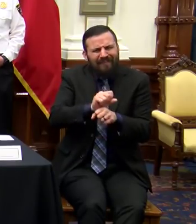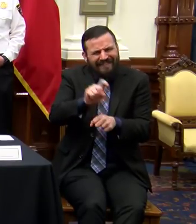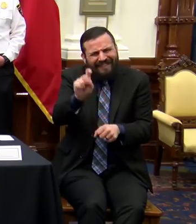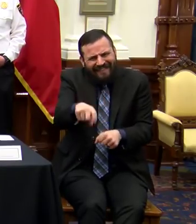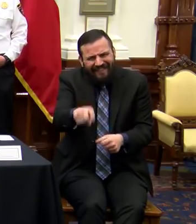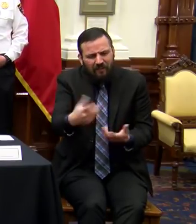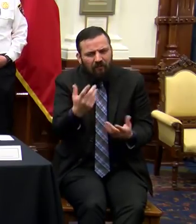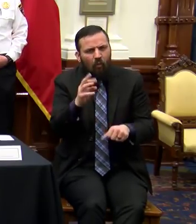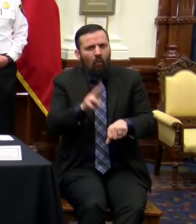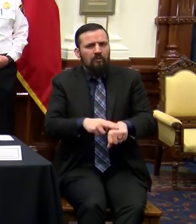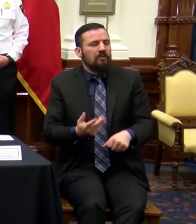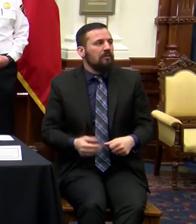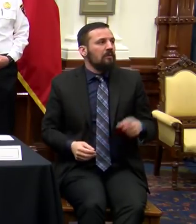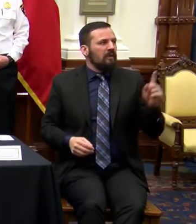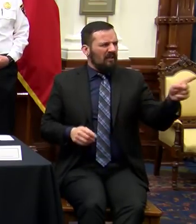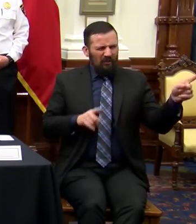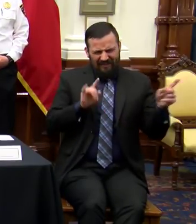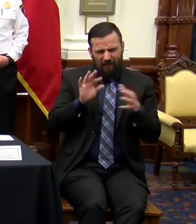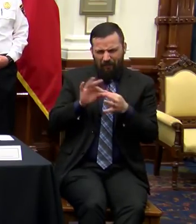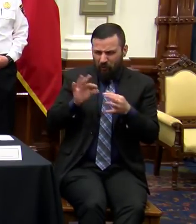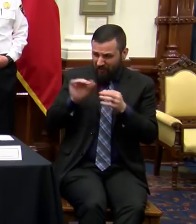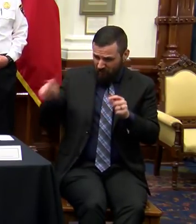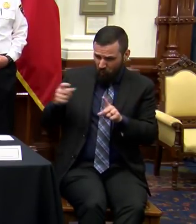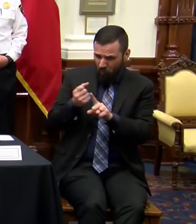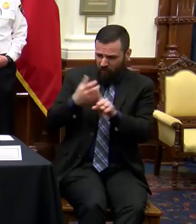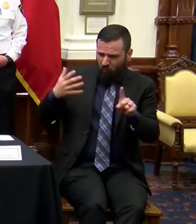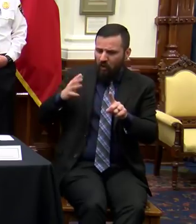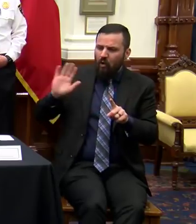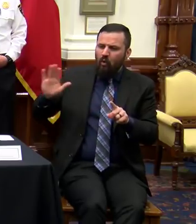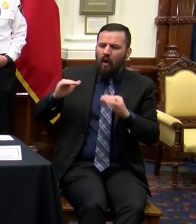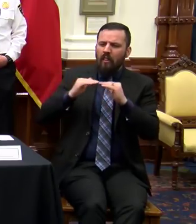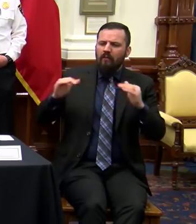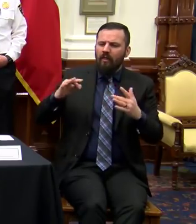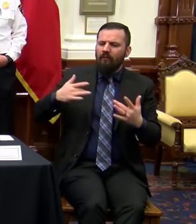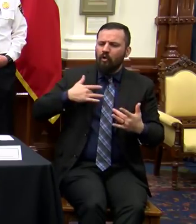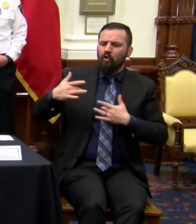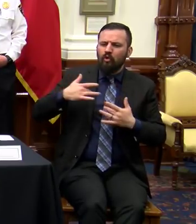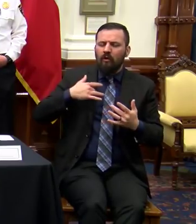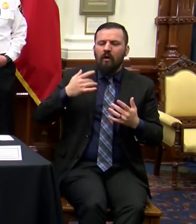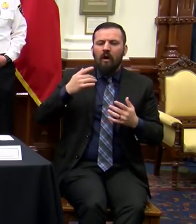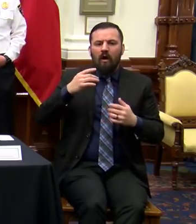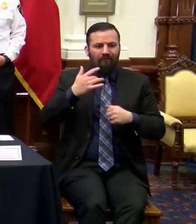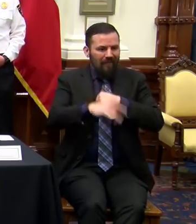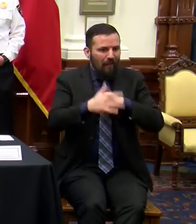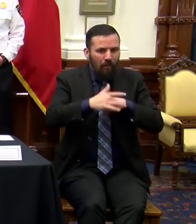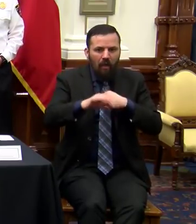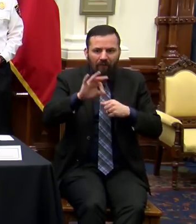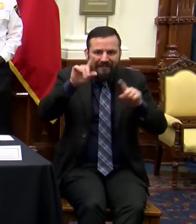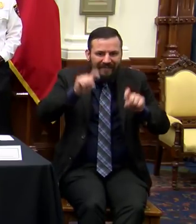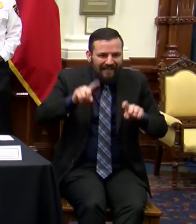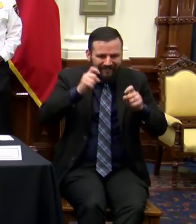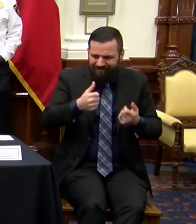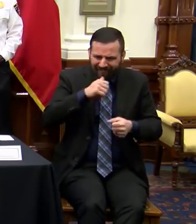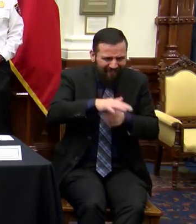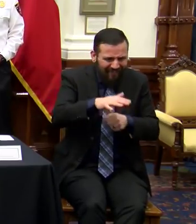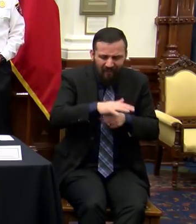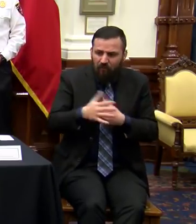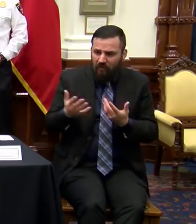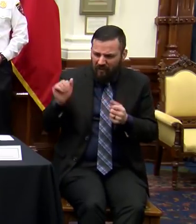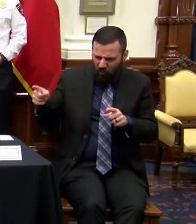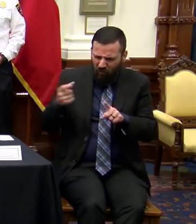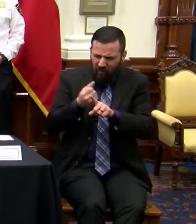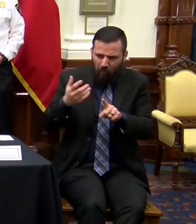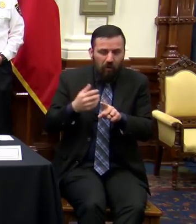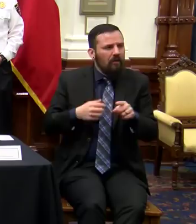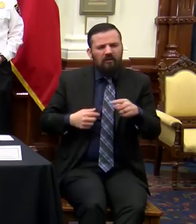One more question. You mentioned that you should elaborate at your level of concern about the availability of PPE right now. Right. are state of that? Can I get